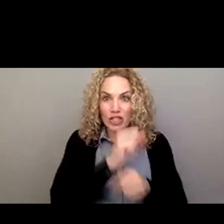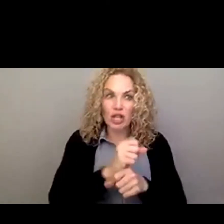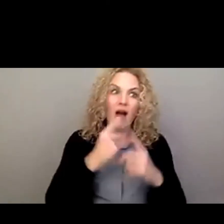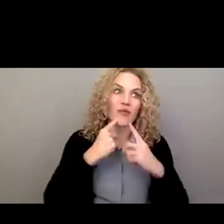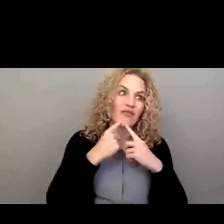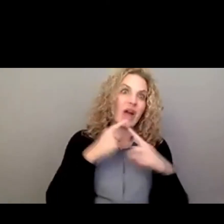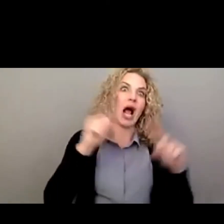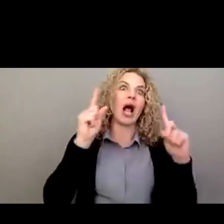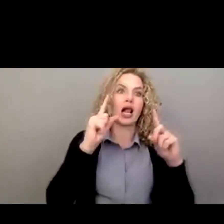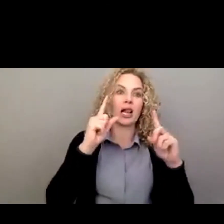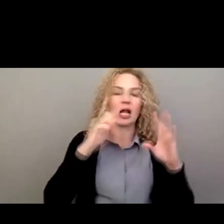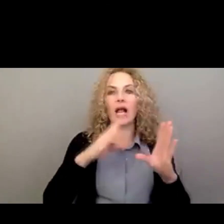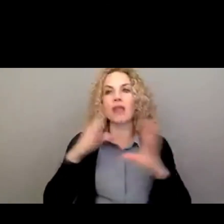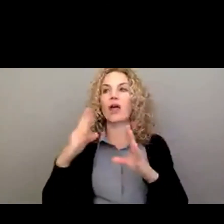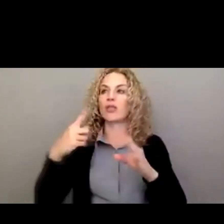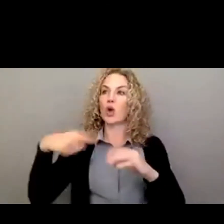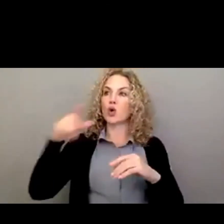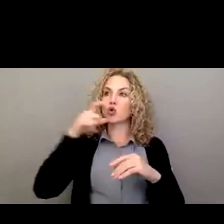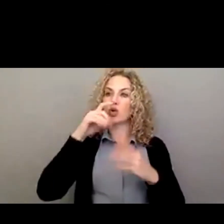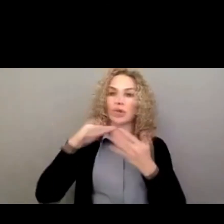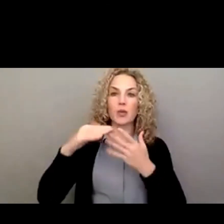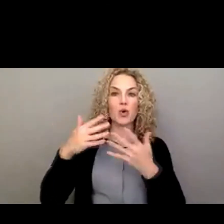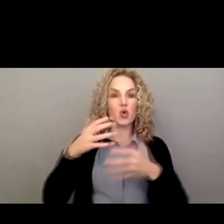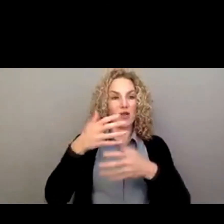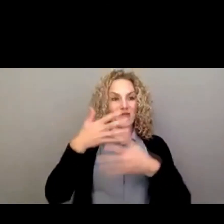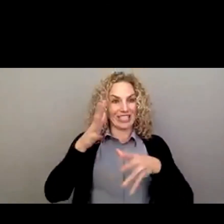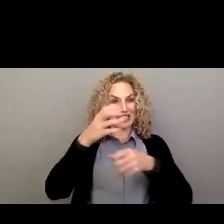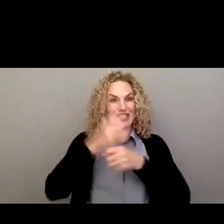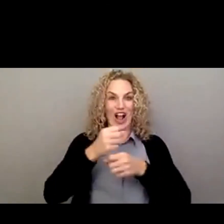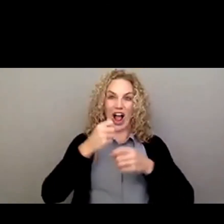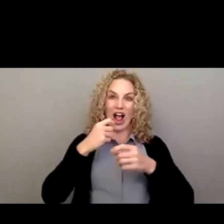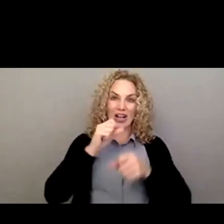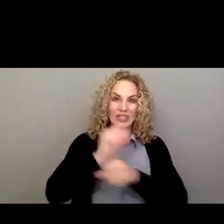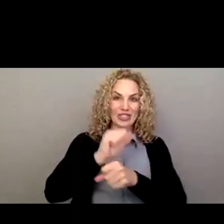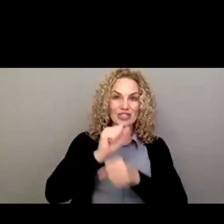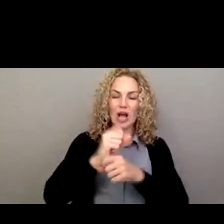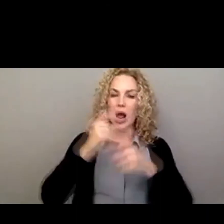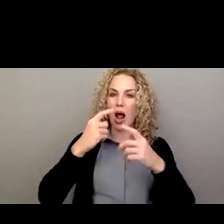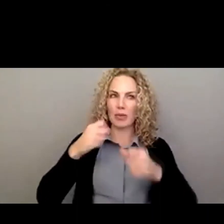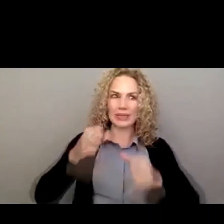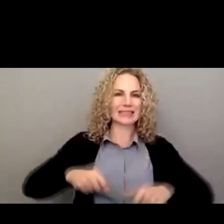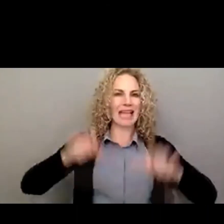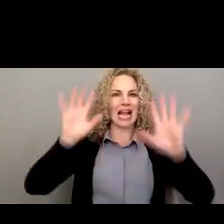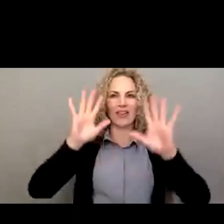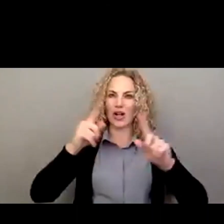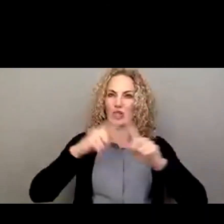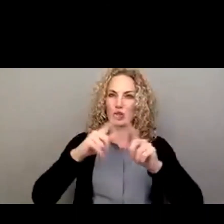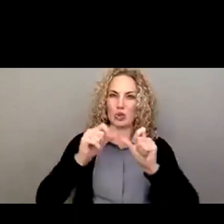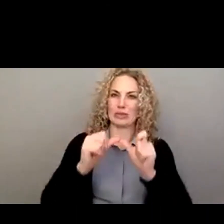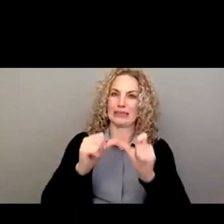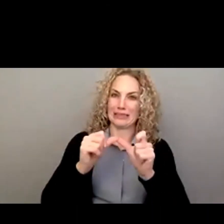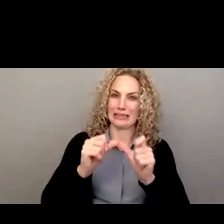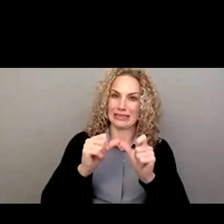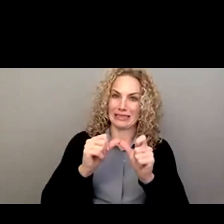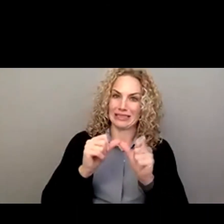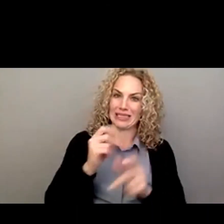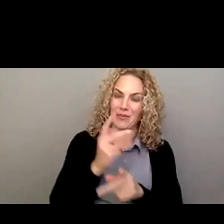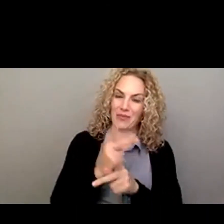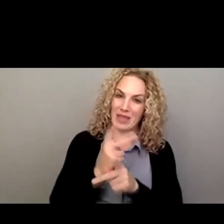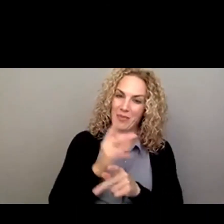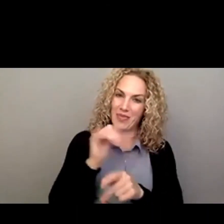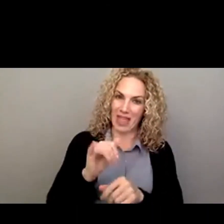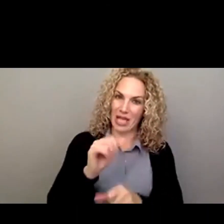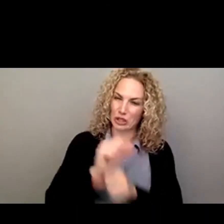And then those of us in the community that have gotten the job and have sacrificed as much as we can to keep that job, it